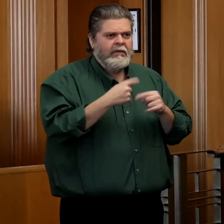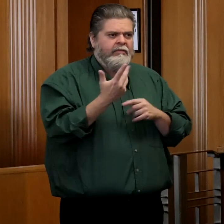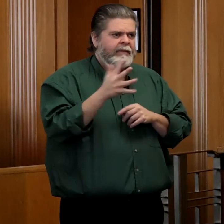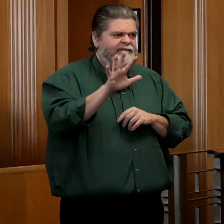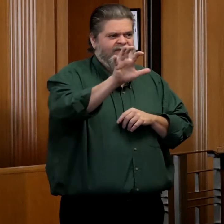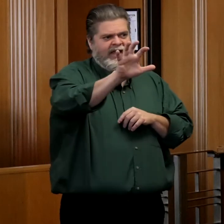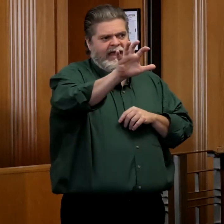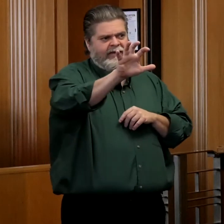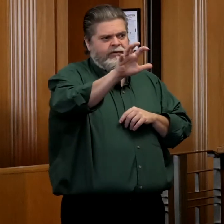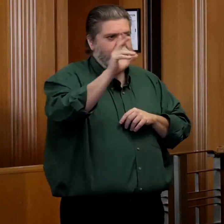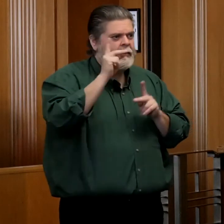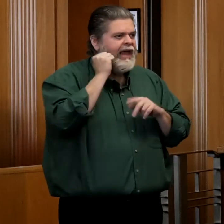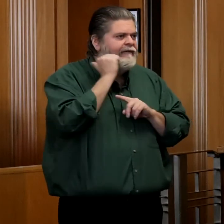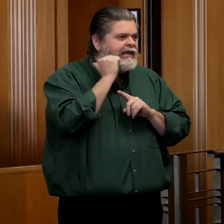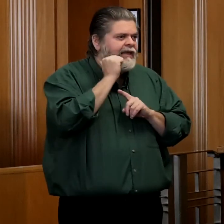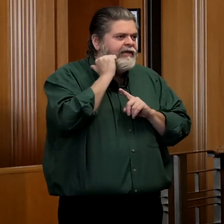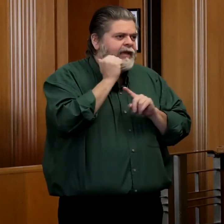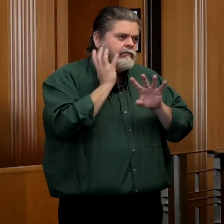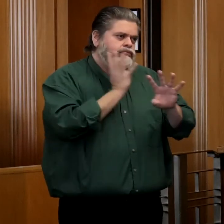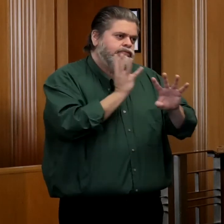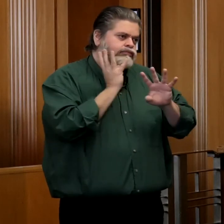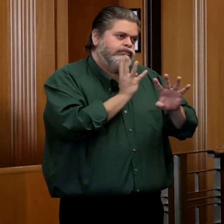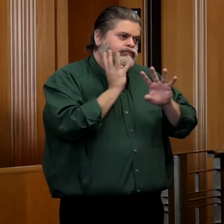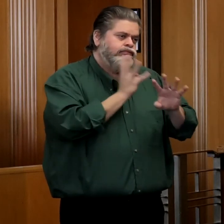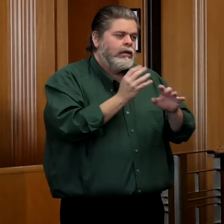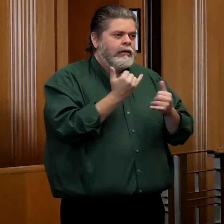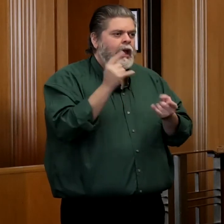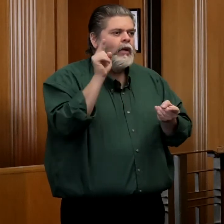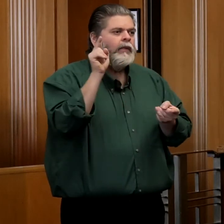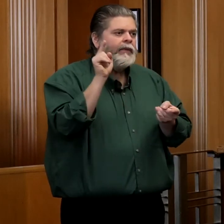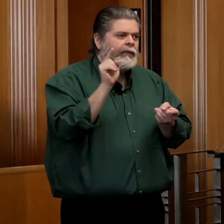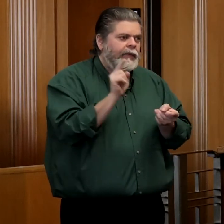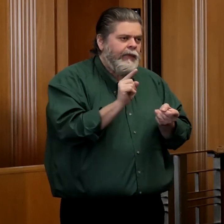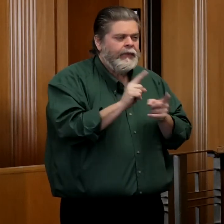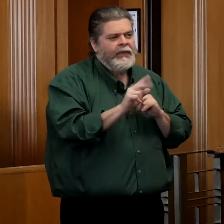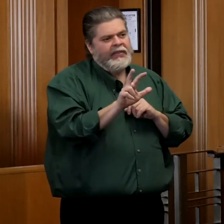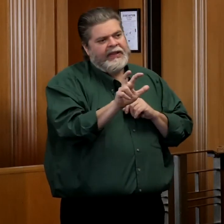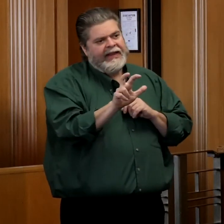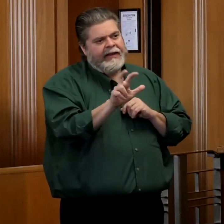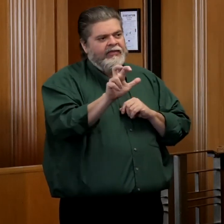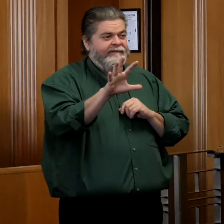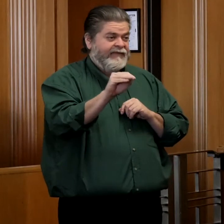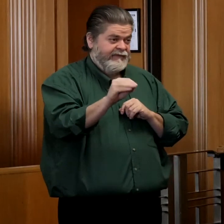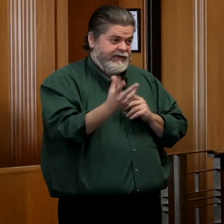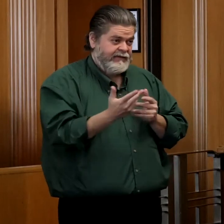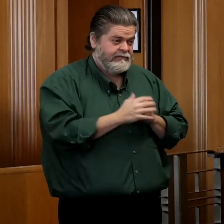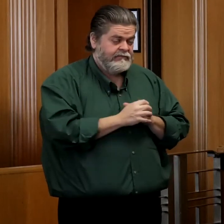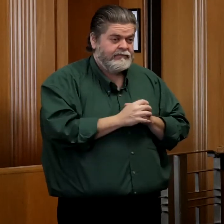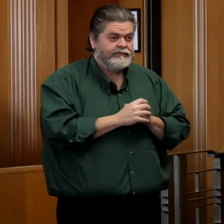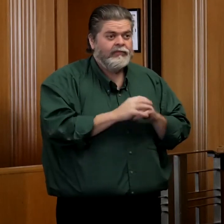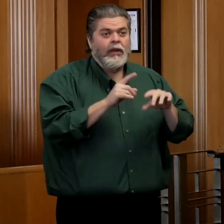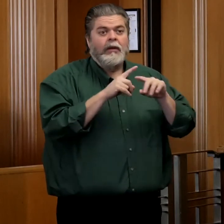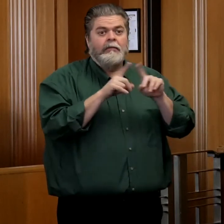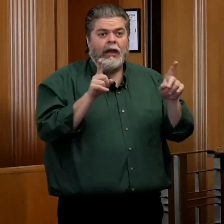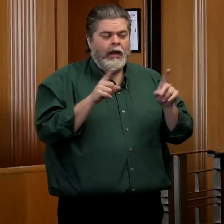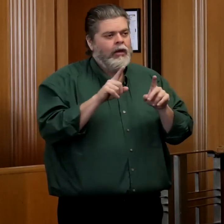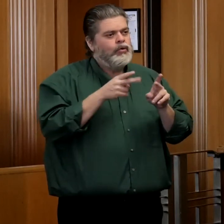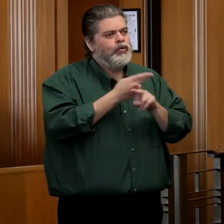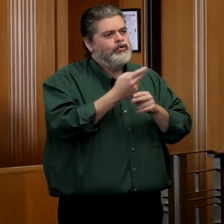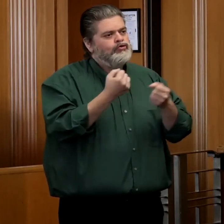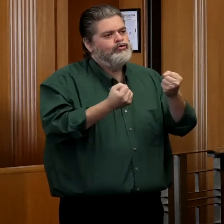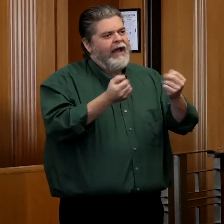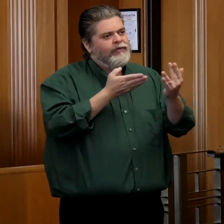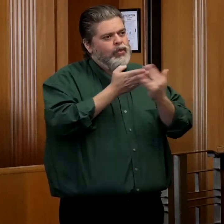patients a day. Lately, it's been down in the three, range. But in a drive-through